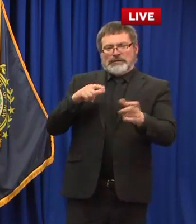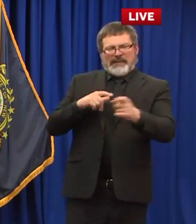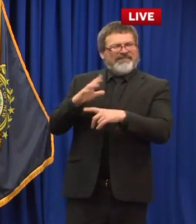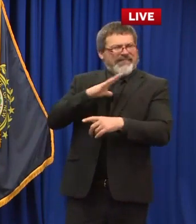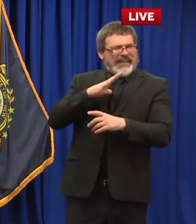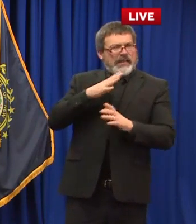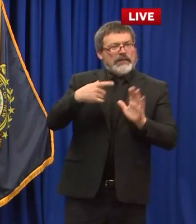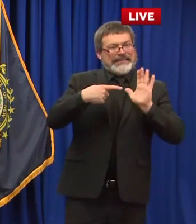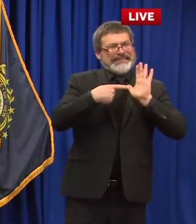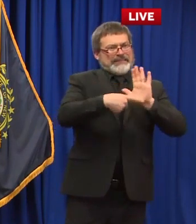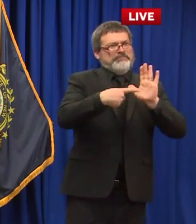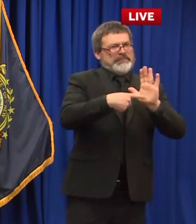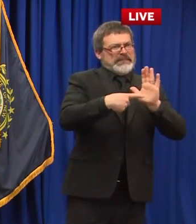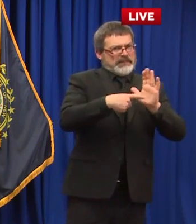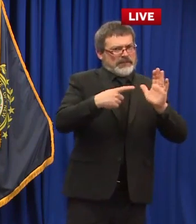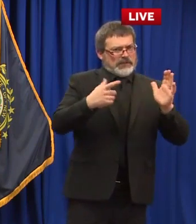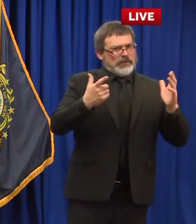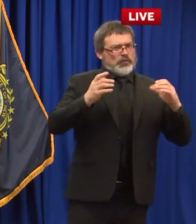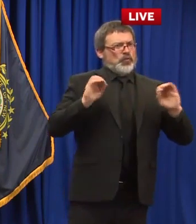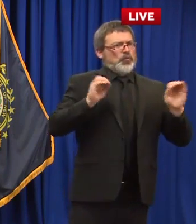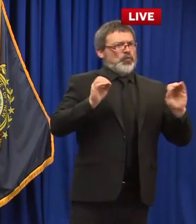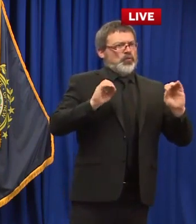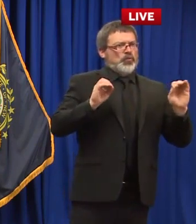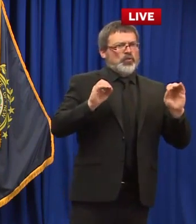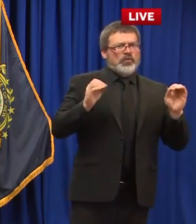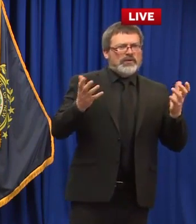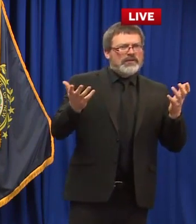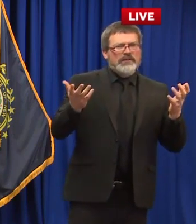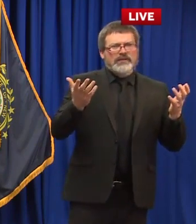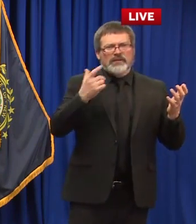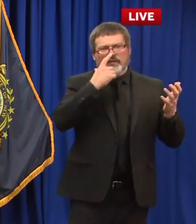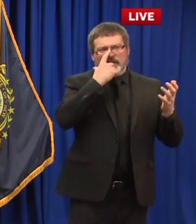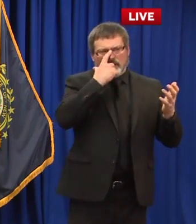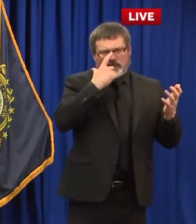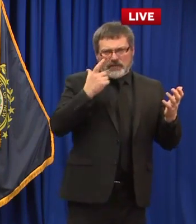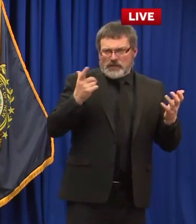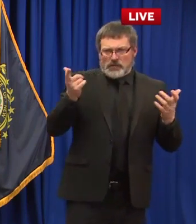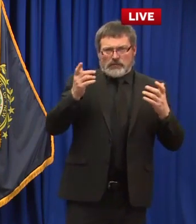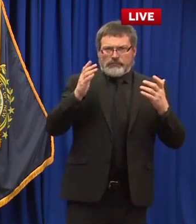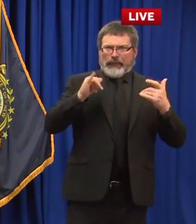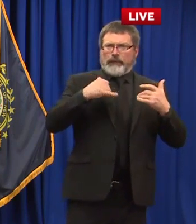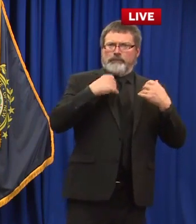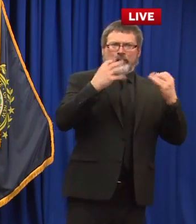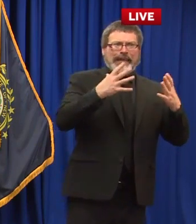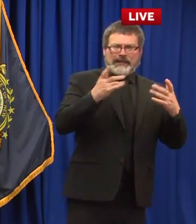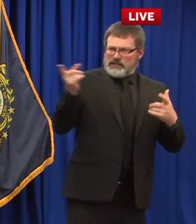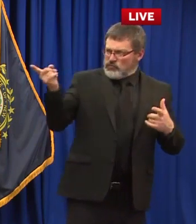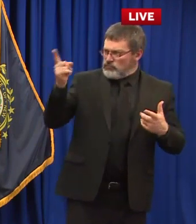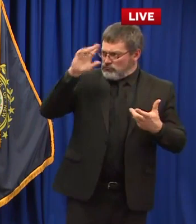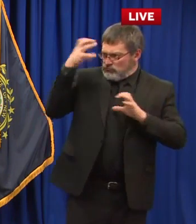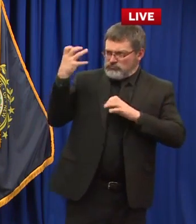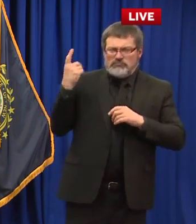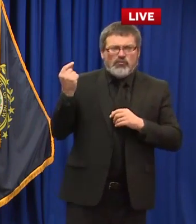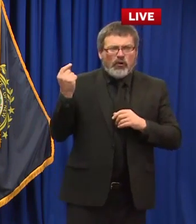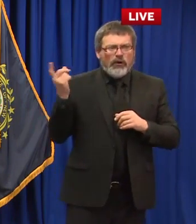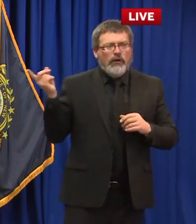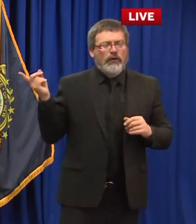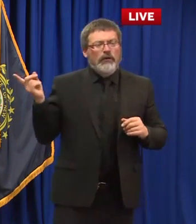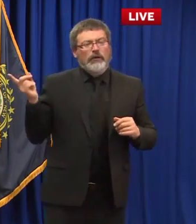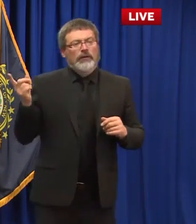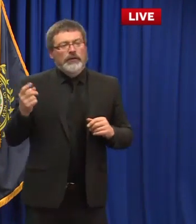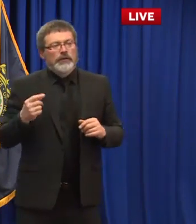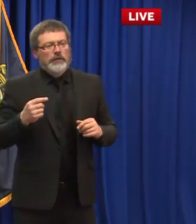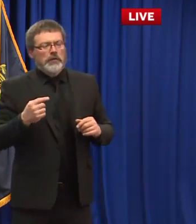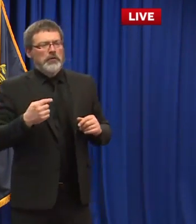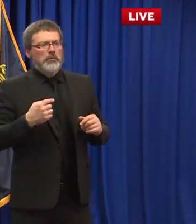five percent does that surprise you as a health profession um no it doesn't it doesn't surprise me uh you know i think you what what